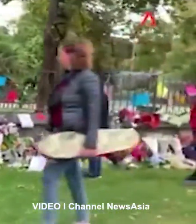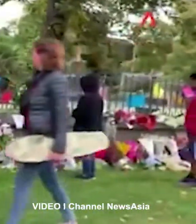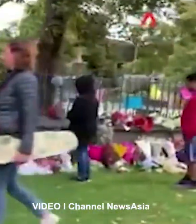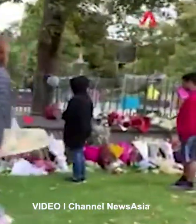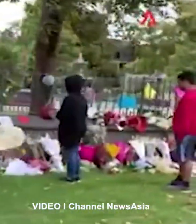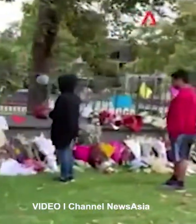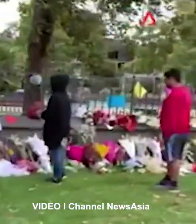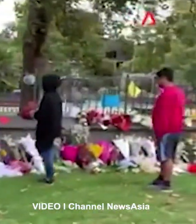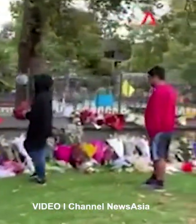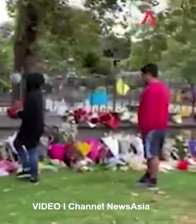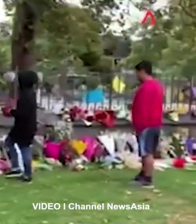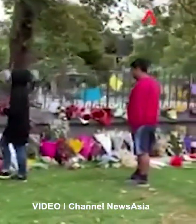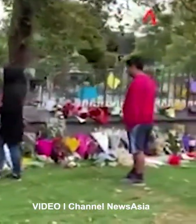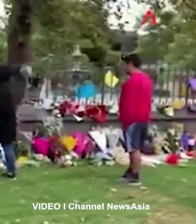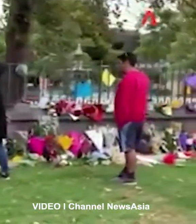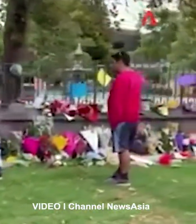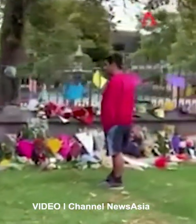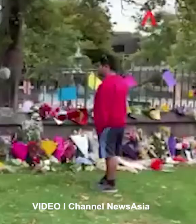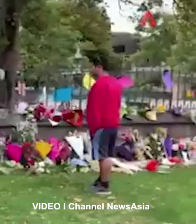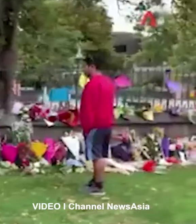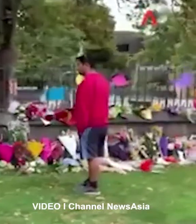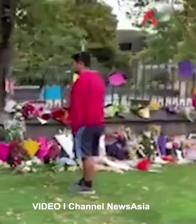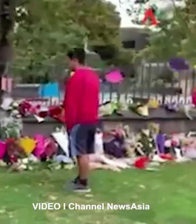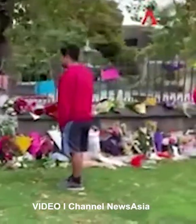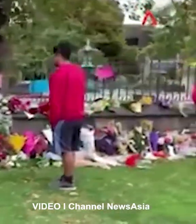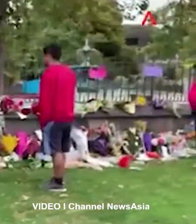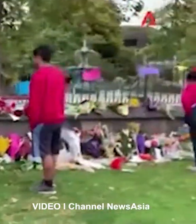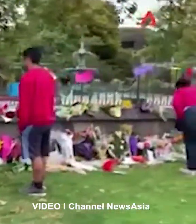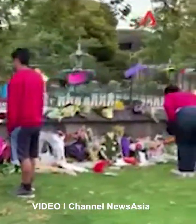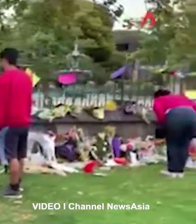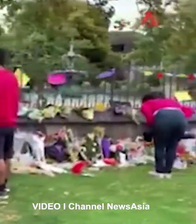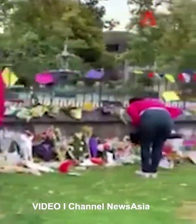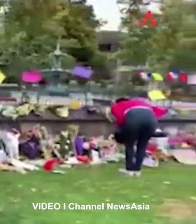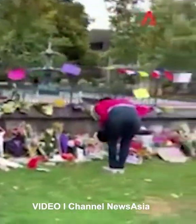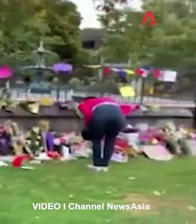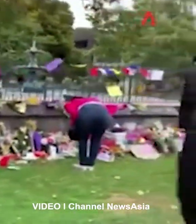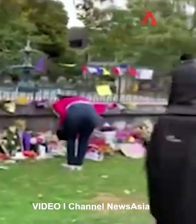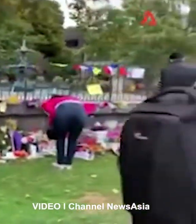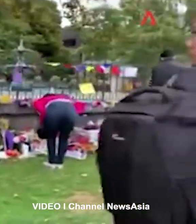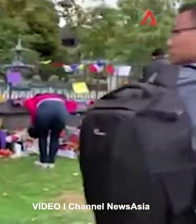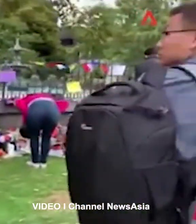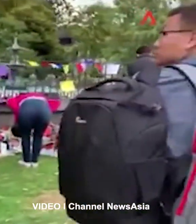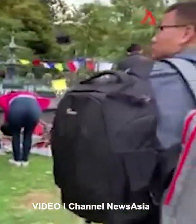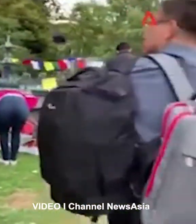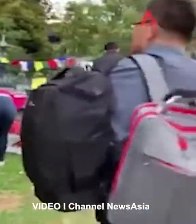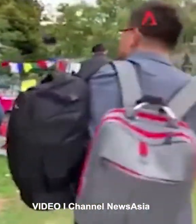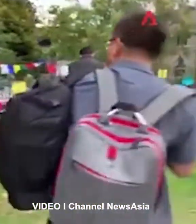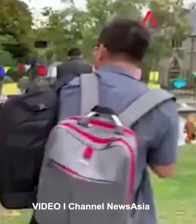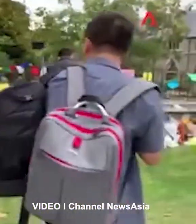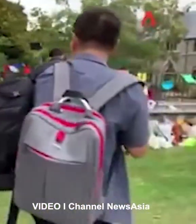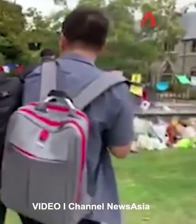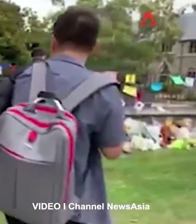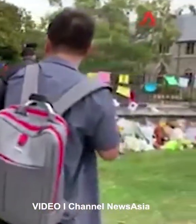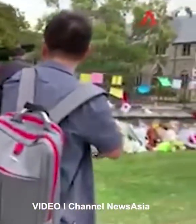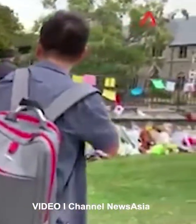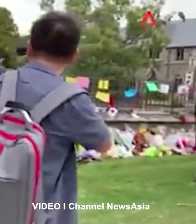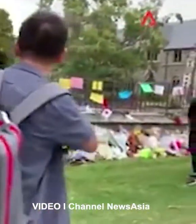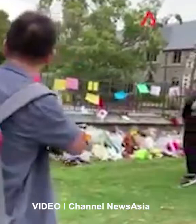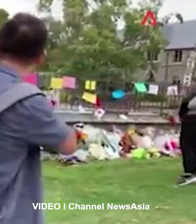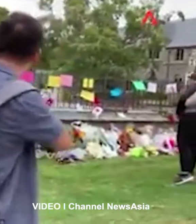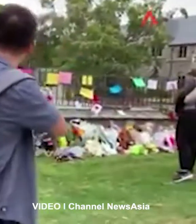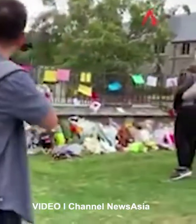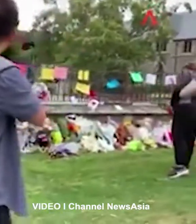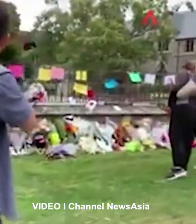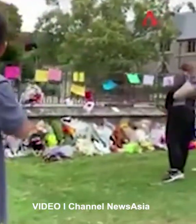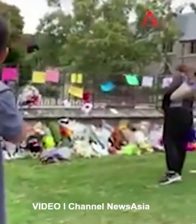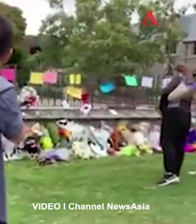commissioner has said, this is tangential to the attack on Friday. Police say public